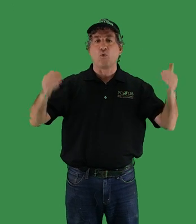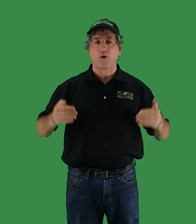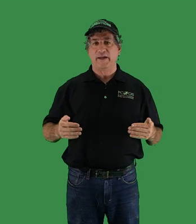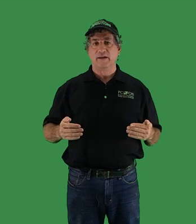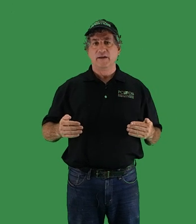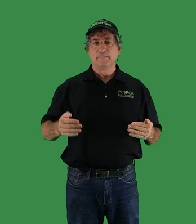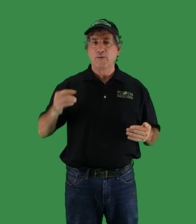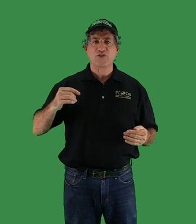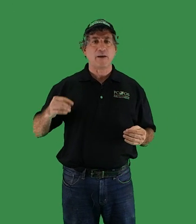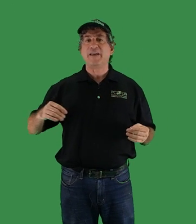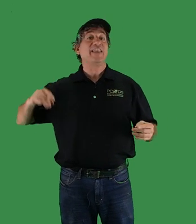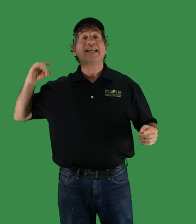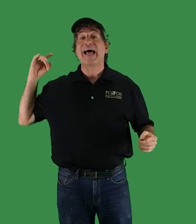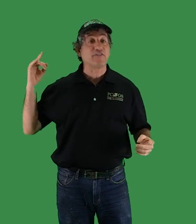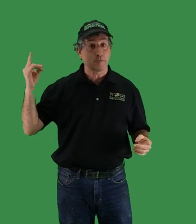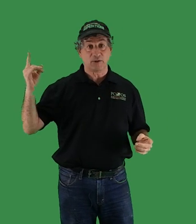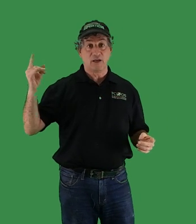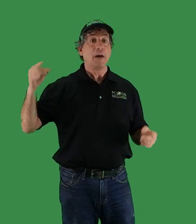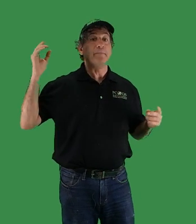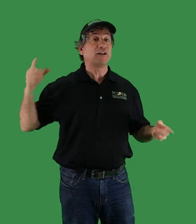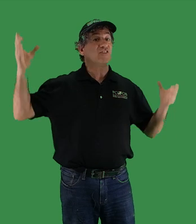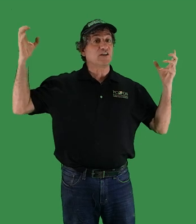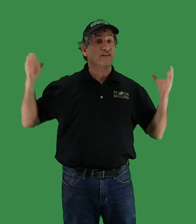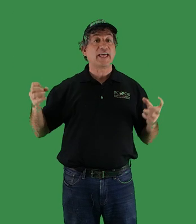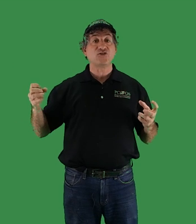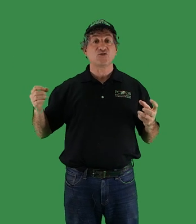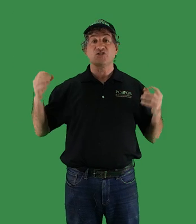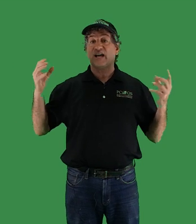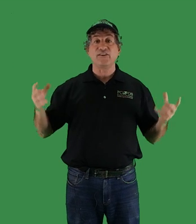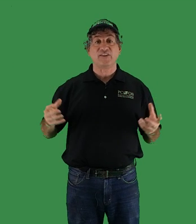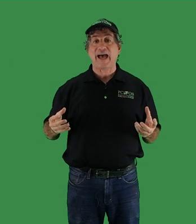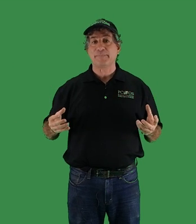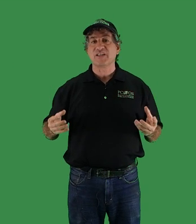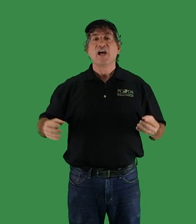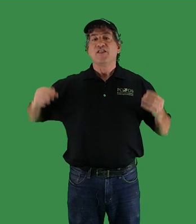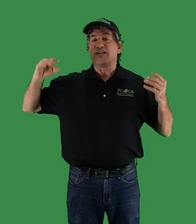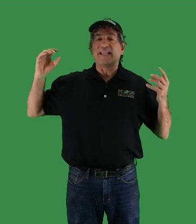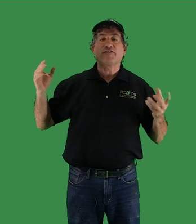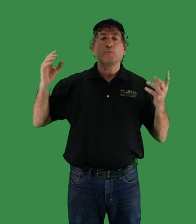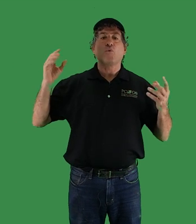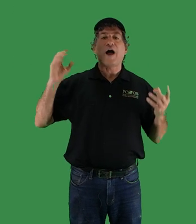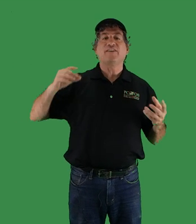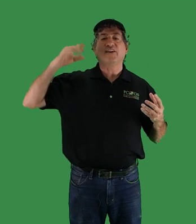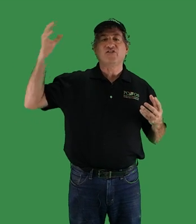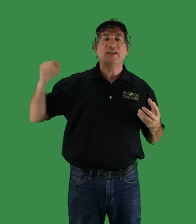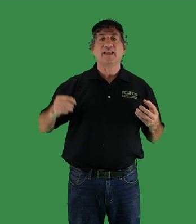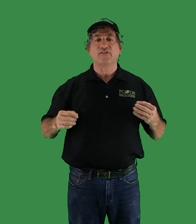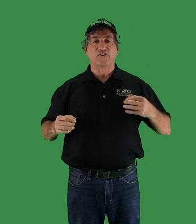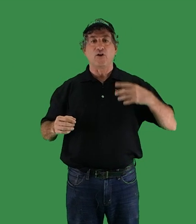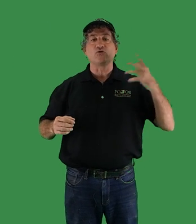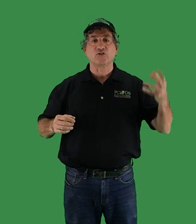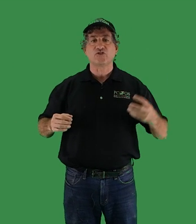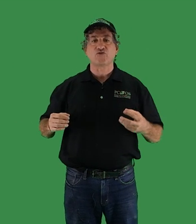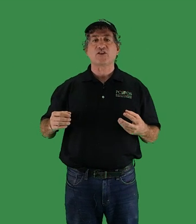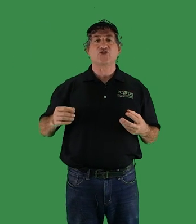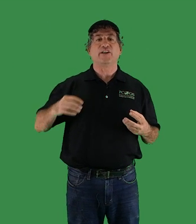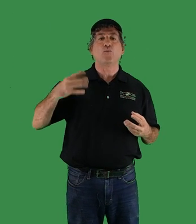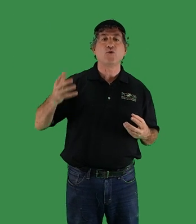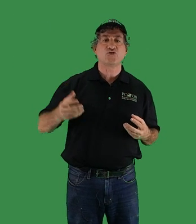warming, by which I mean the inevitable melting of glaciers and ice caps, the inevitable rising sea levels and coastal destruction and erosion,